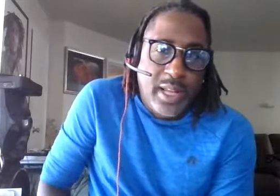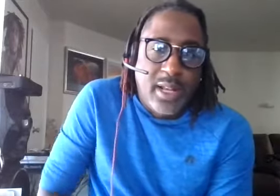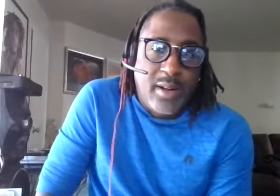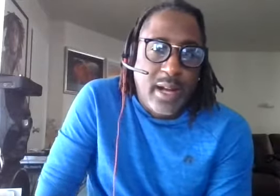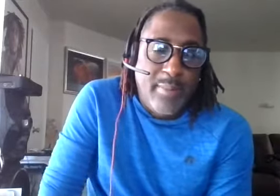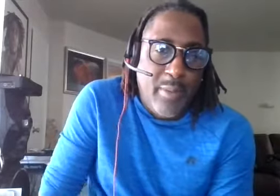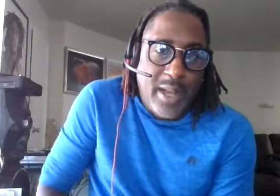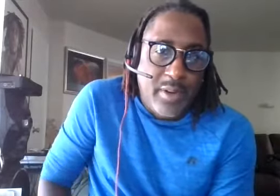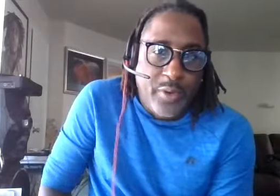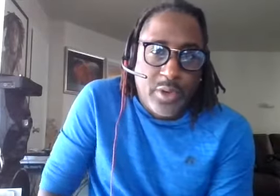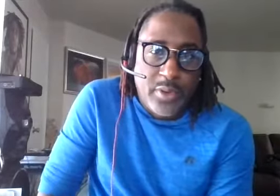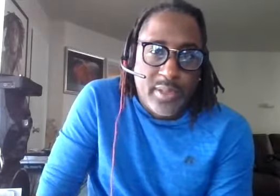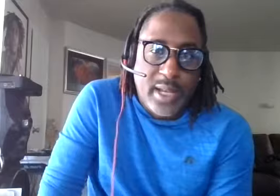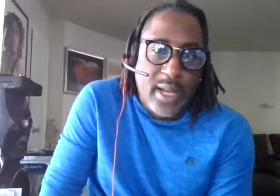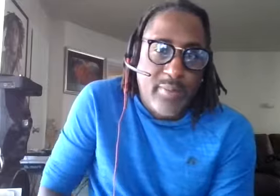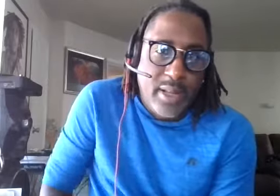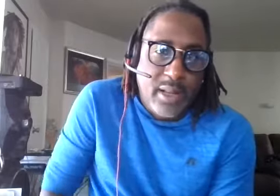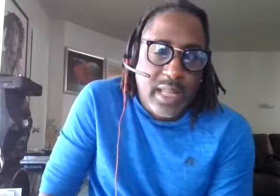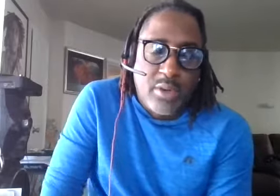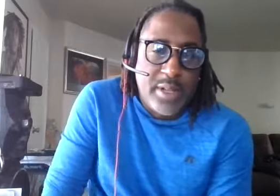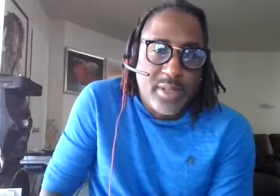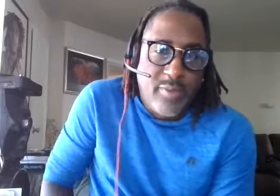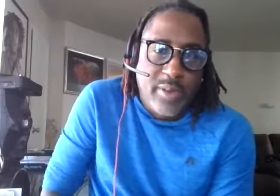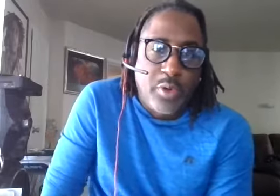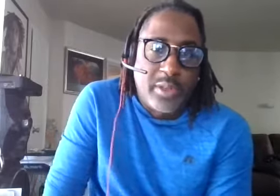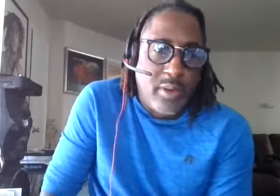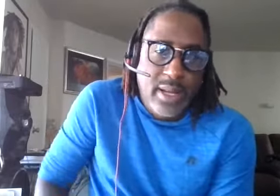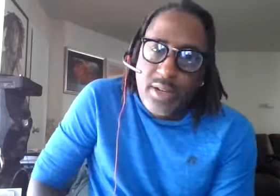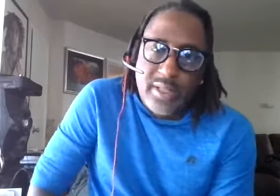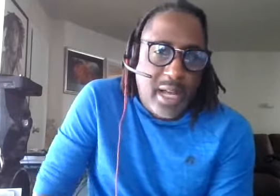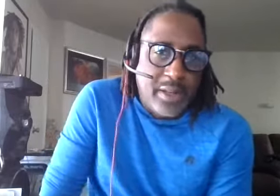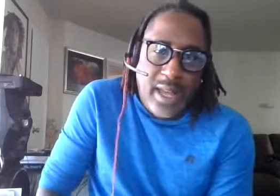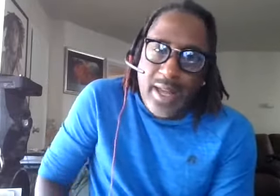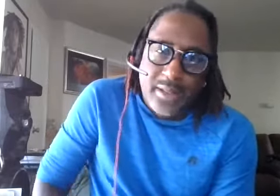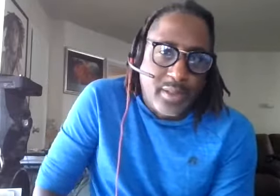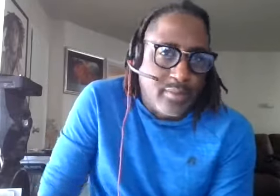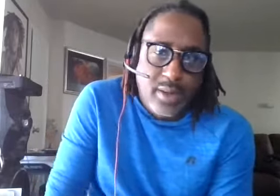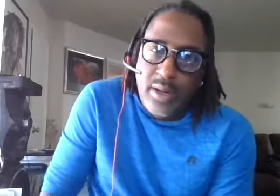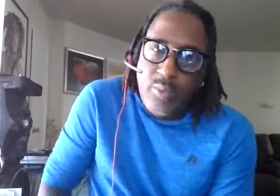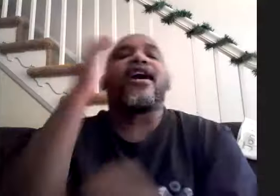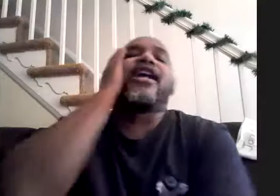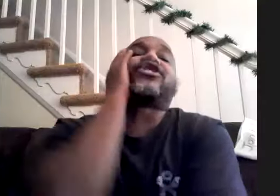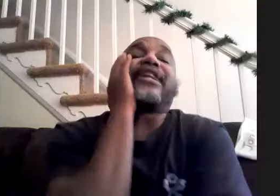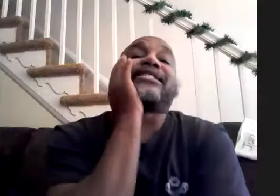to hear uh my man on vocals uh take chris from the old school chris doll yeah dude what a great cover